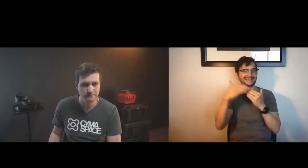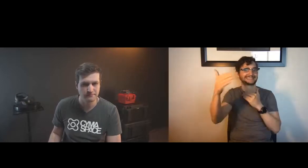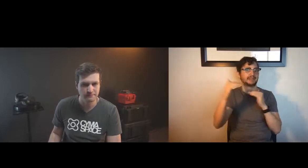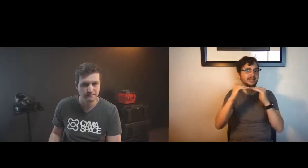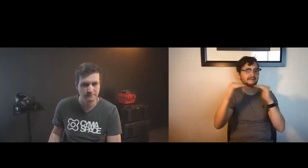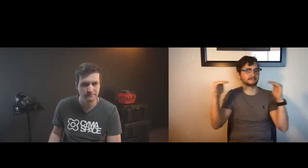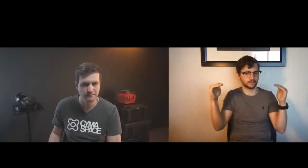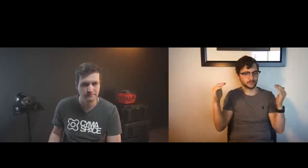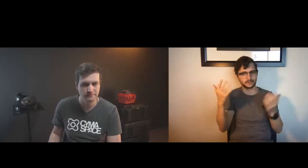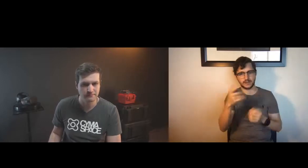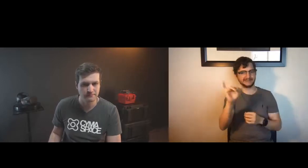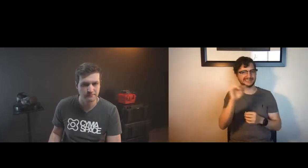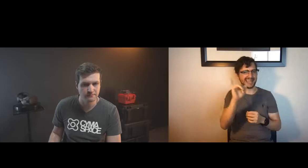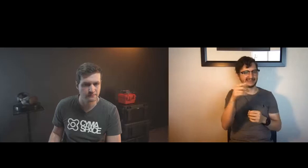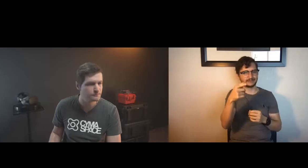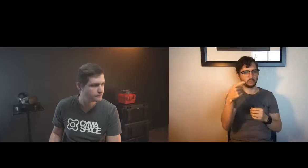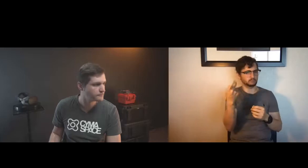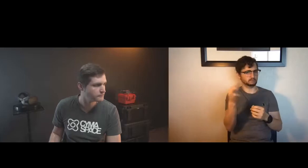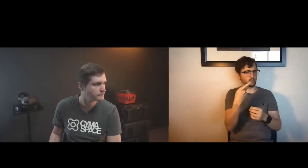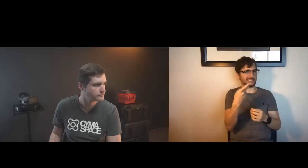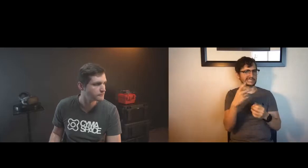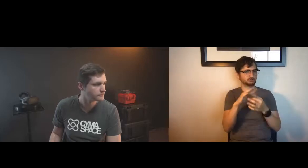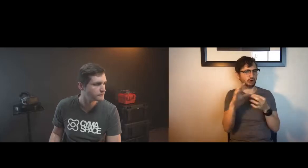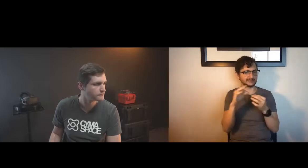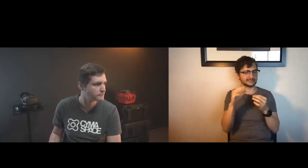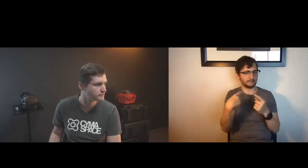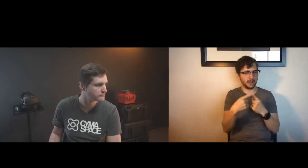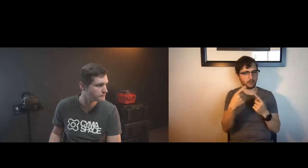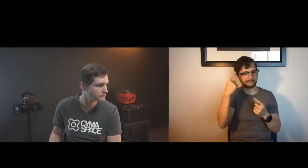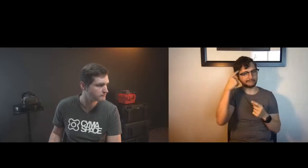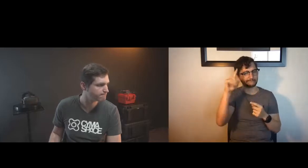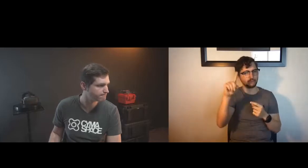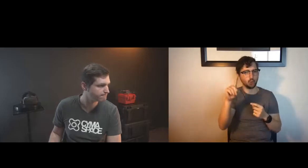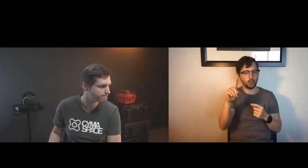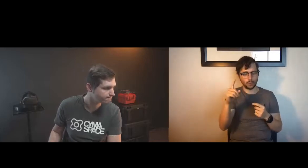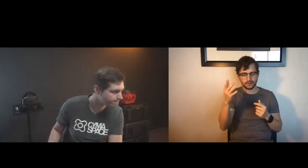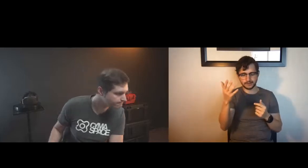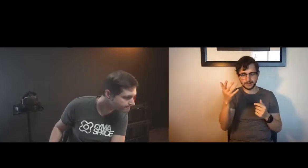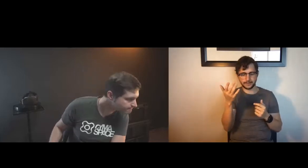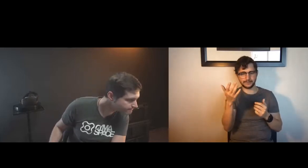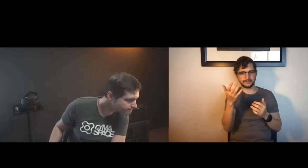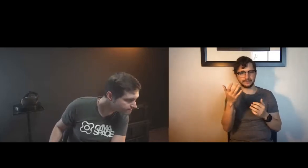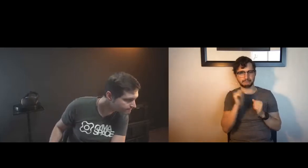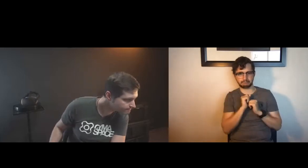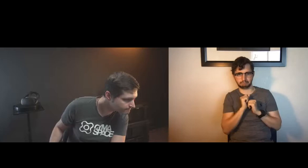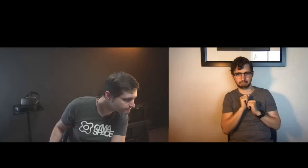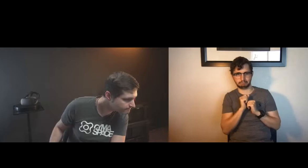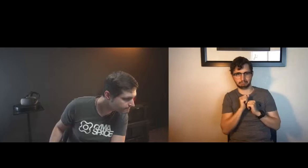where there's a push for br to go to the next level this is like what you and i were talking about